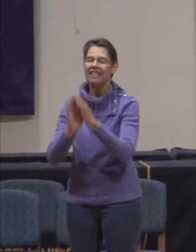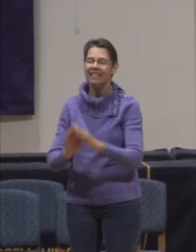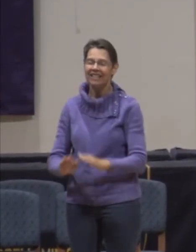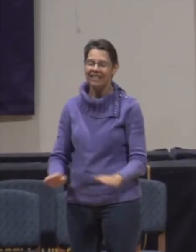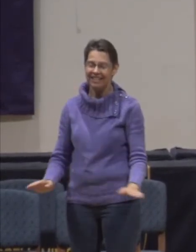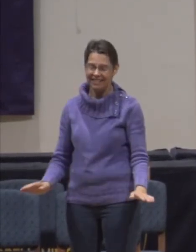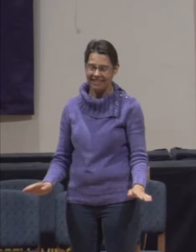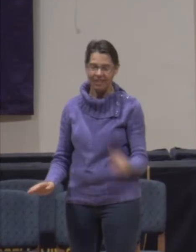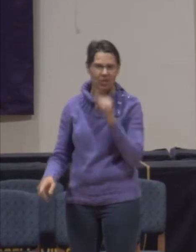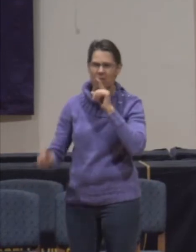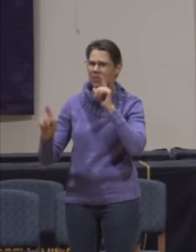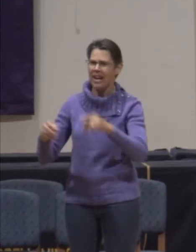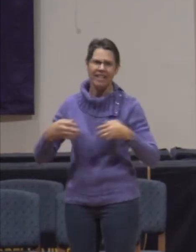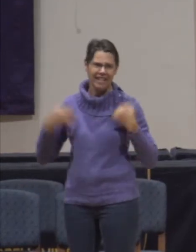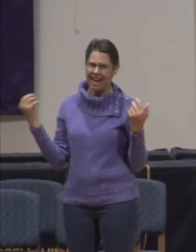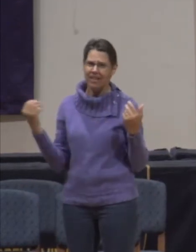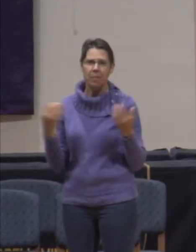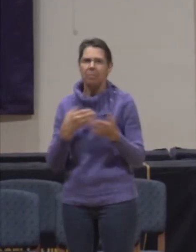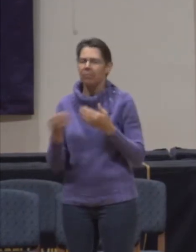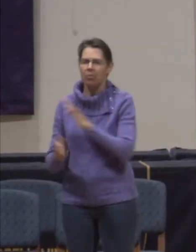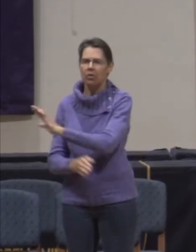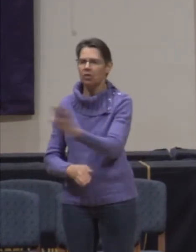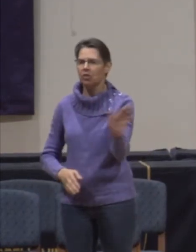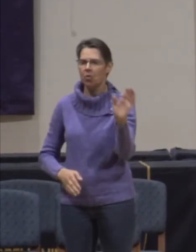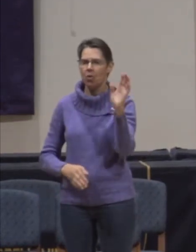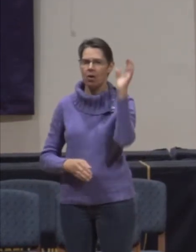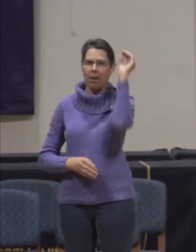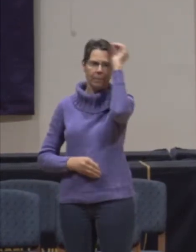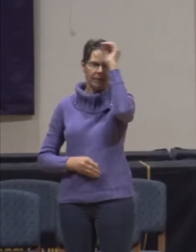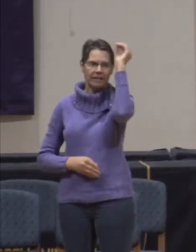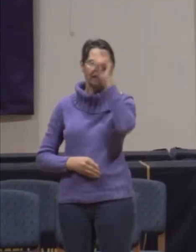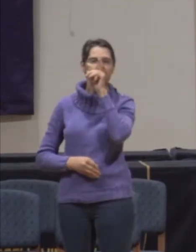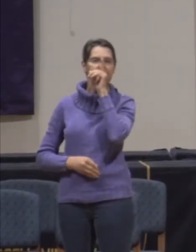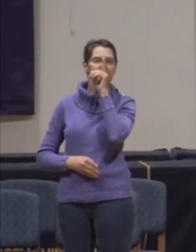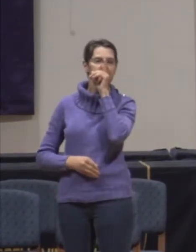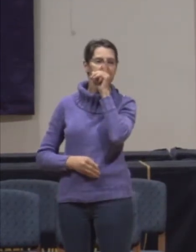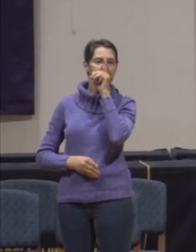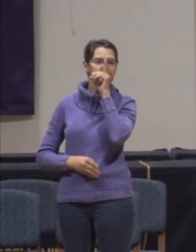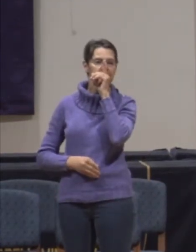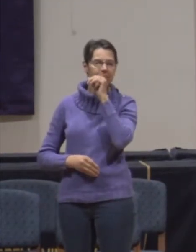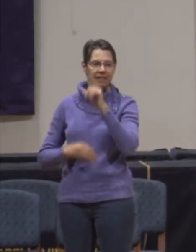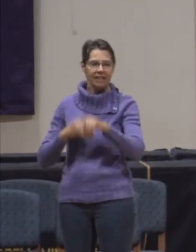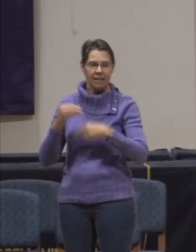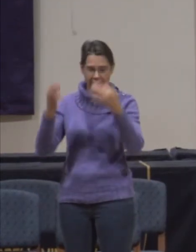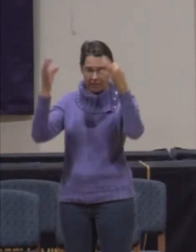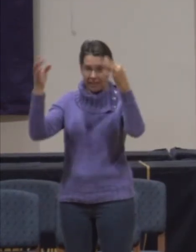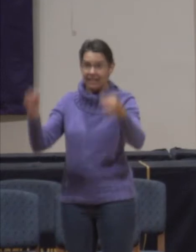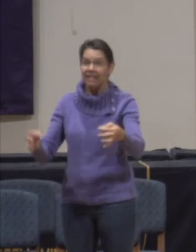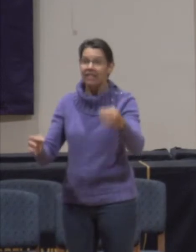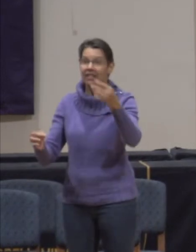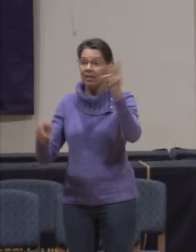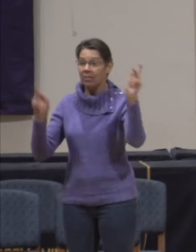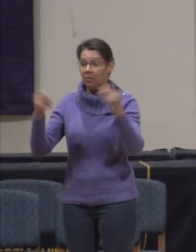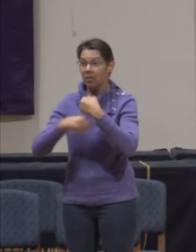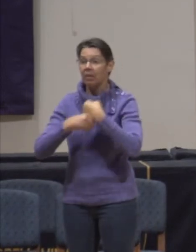No matter what we personally think about the decisions being made to try to protect us.